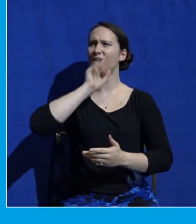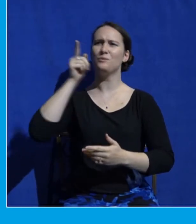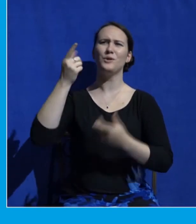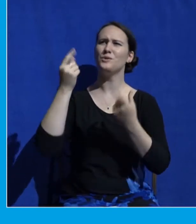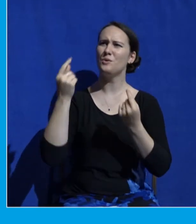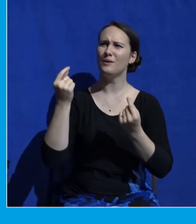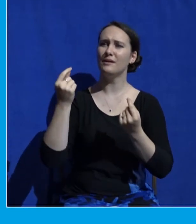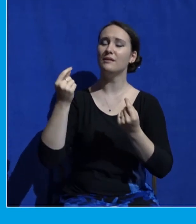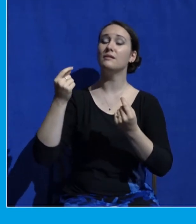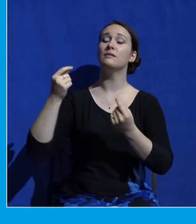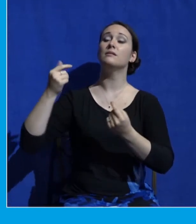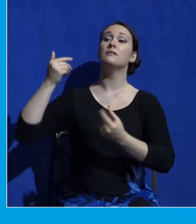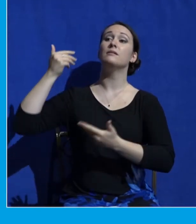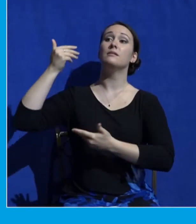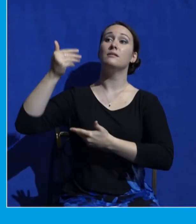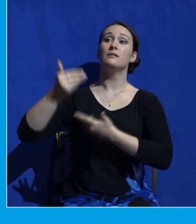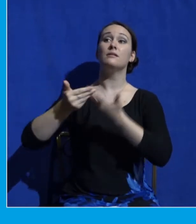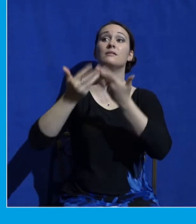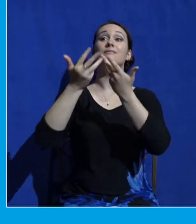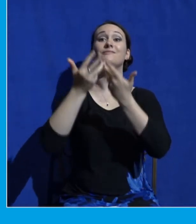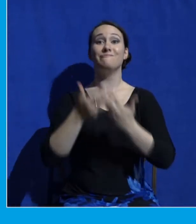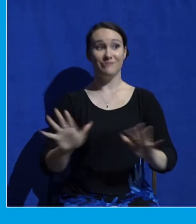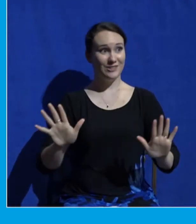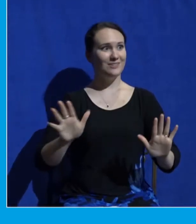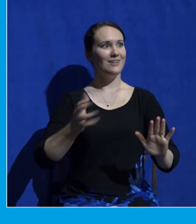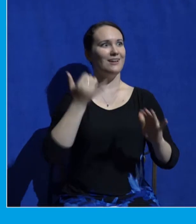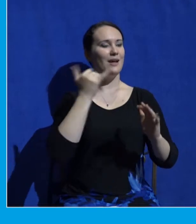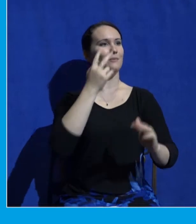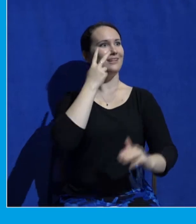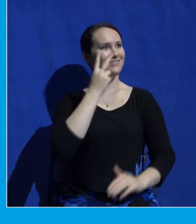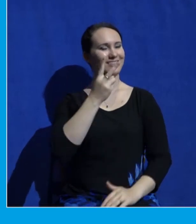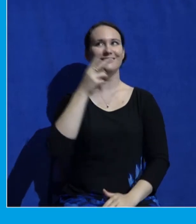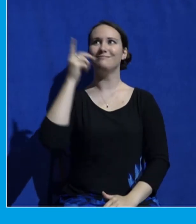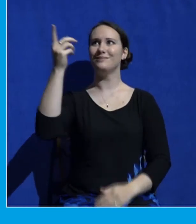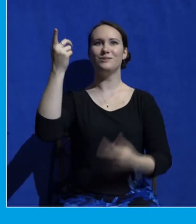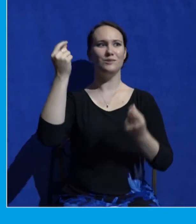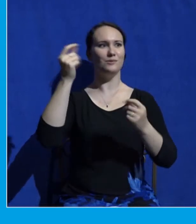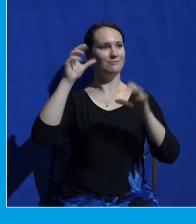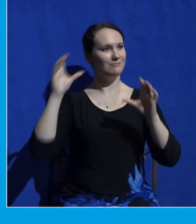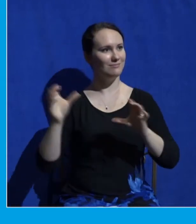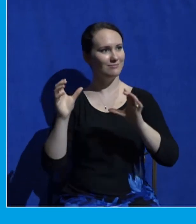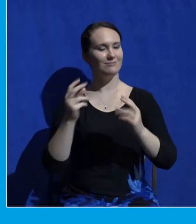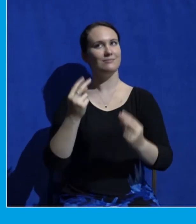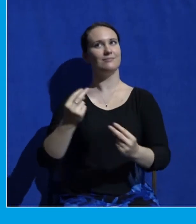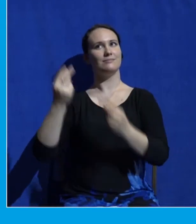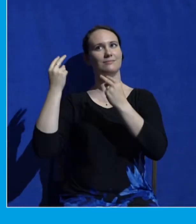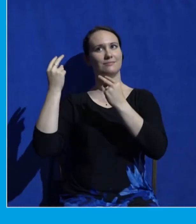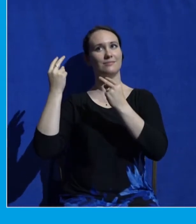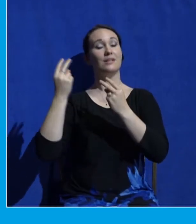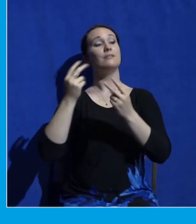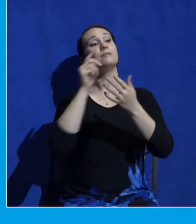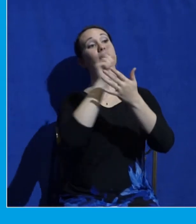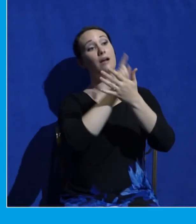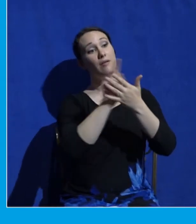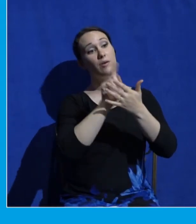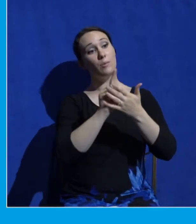much more clearly what he was doing. And so what we're going to do is each week, a different one of our pastors from different